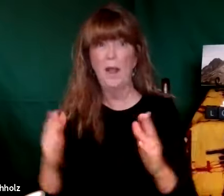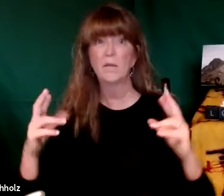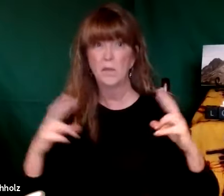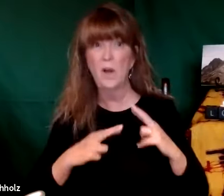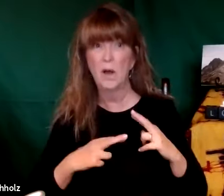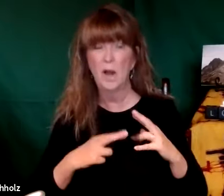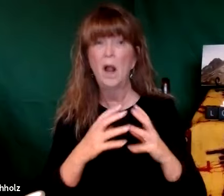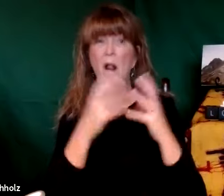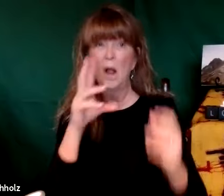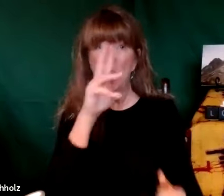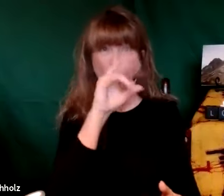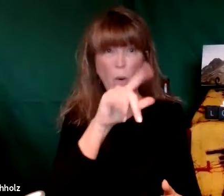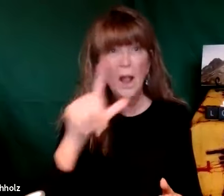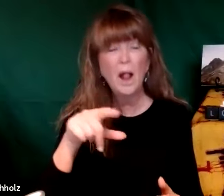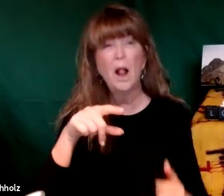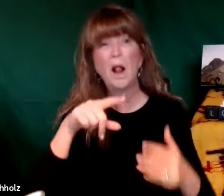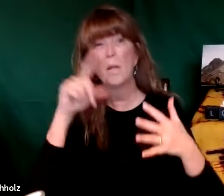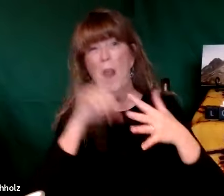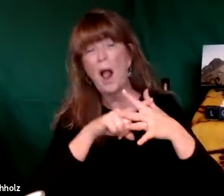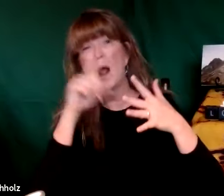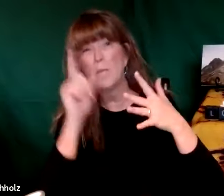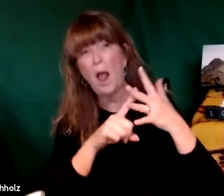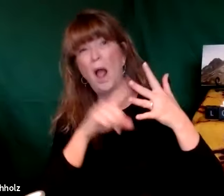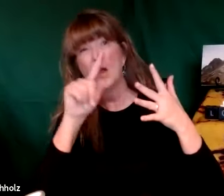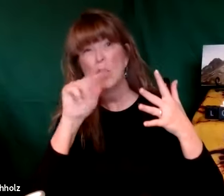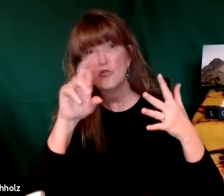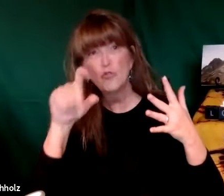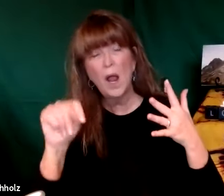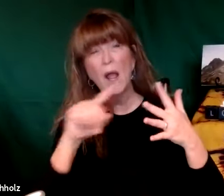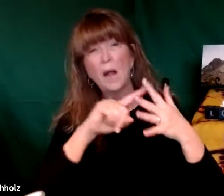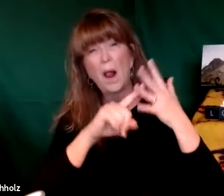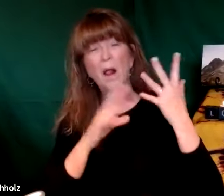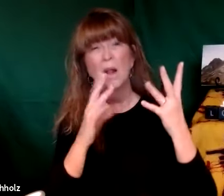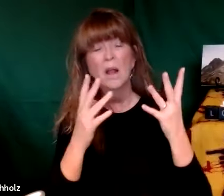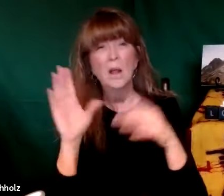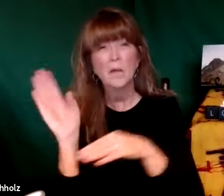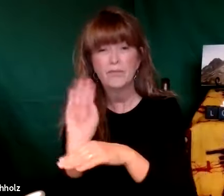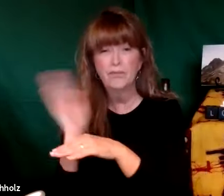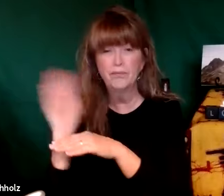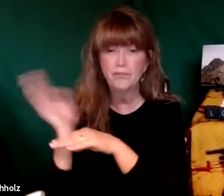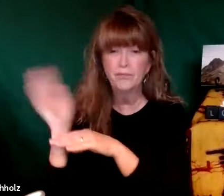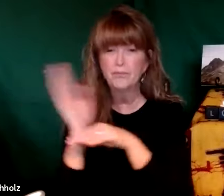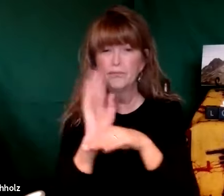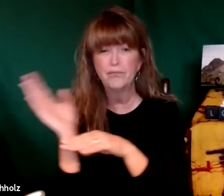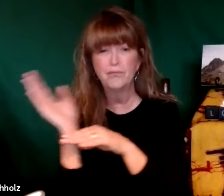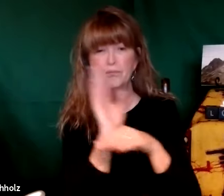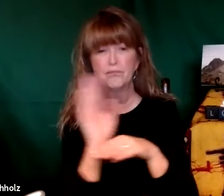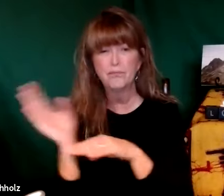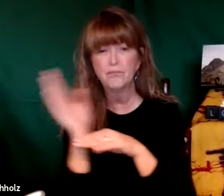because you know retirement planning takes a lot of work you have to do wills and trusts and all this other stuff and so